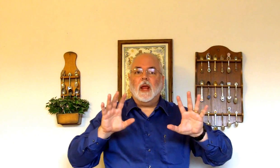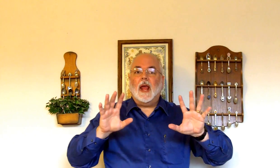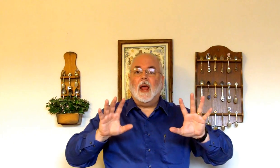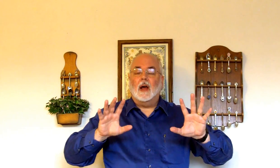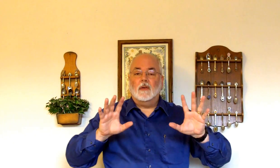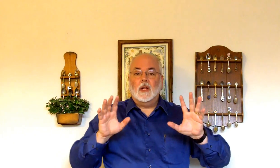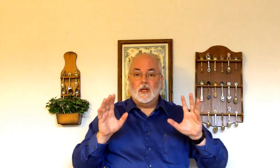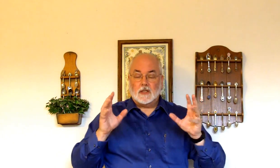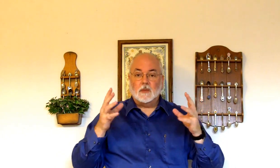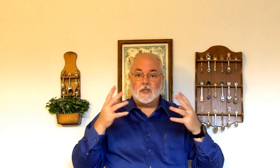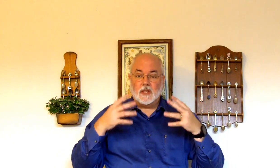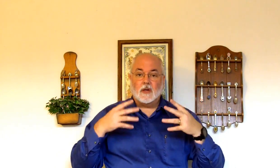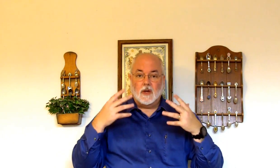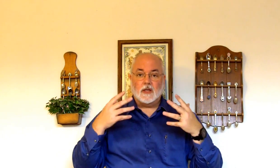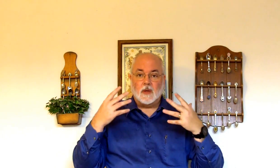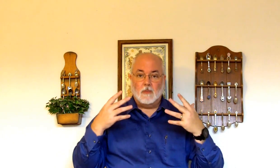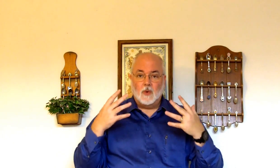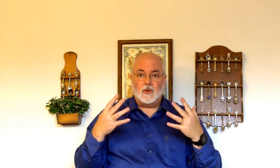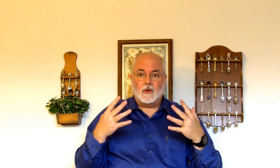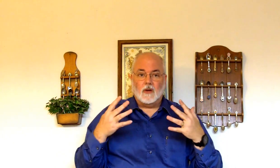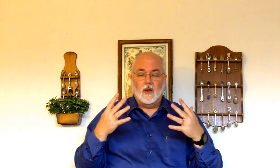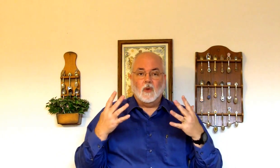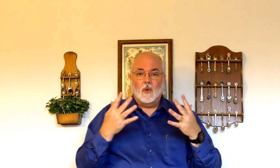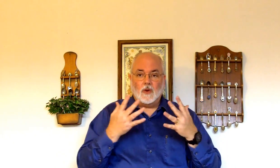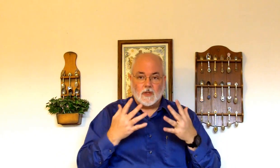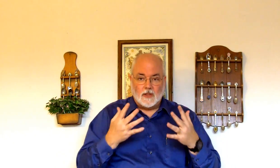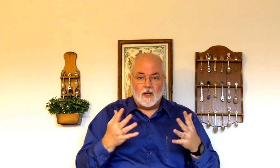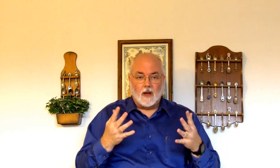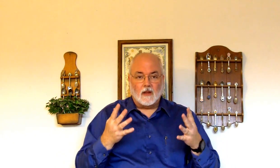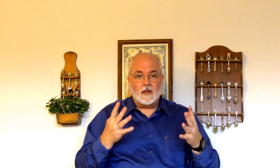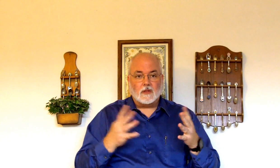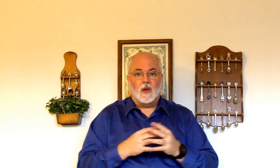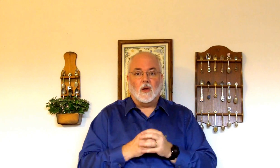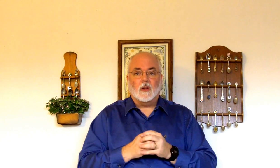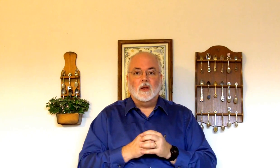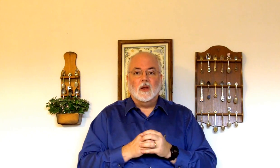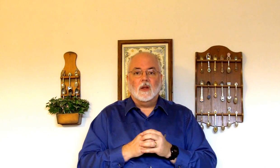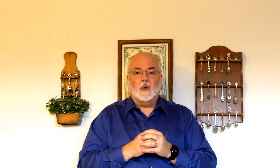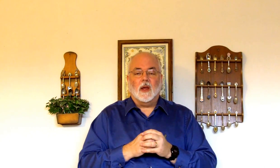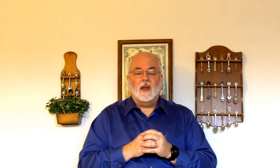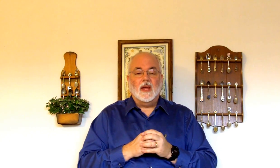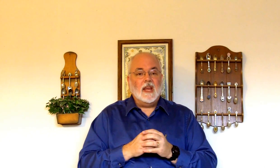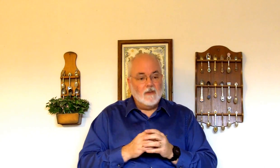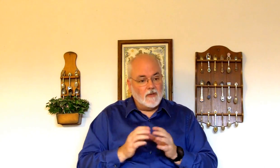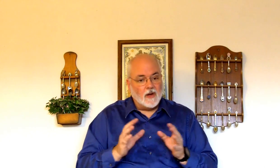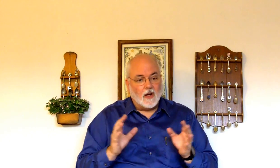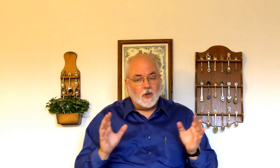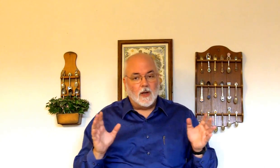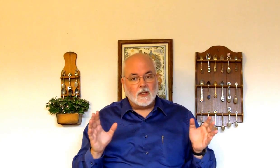have some serious emotion when you're singing this song. Okay. Even if you're not doing it in